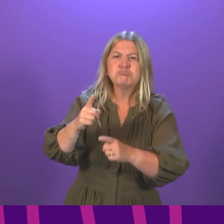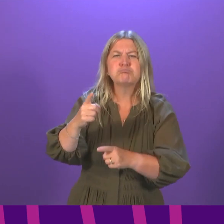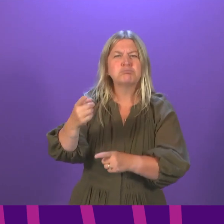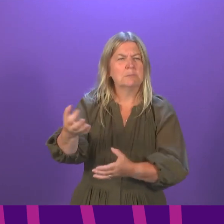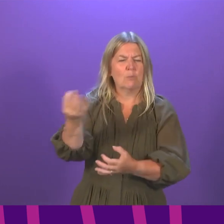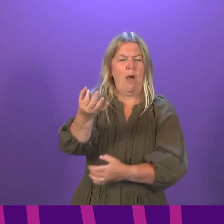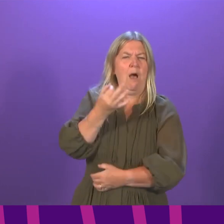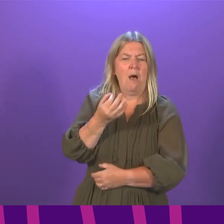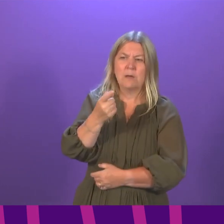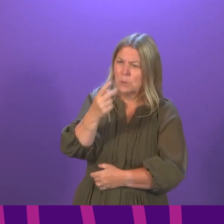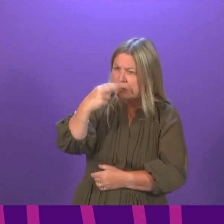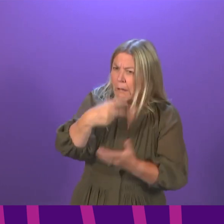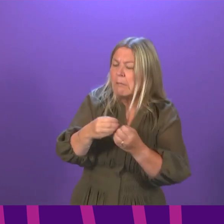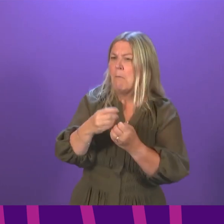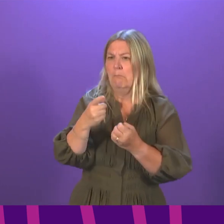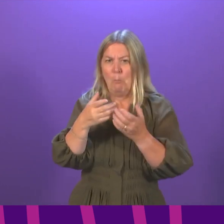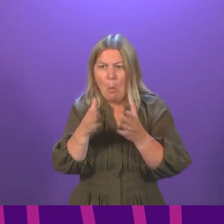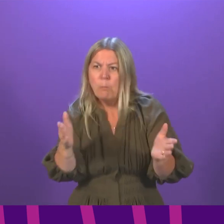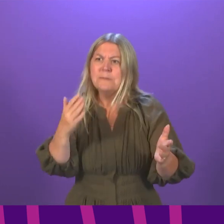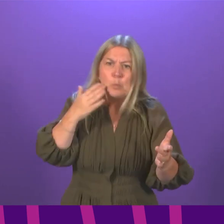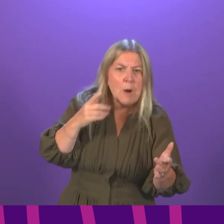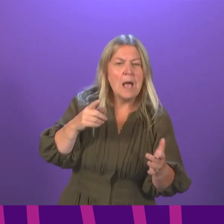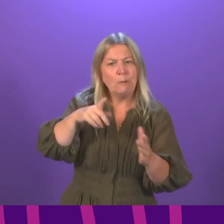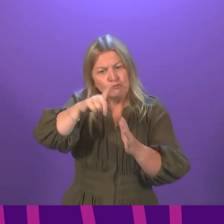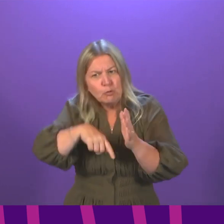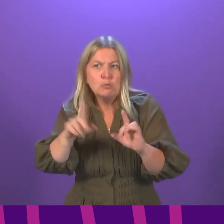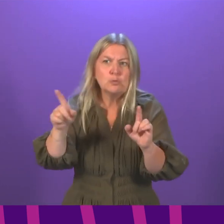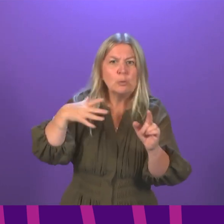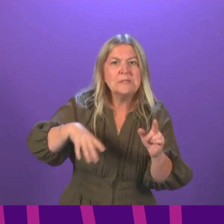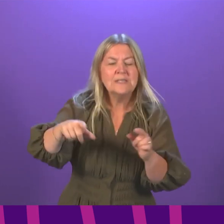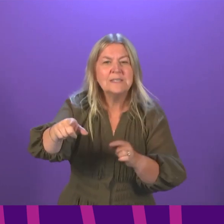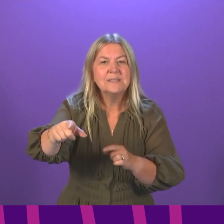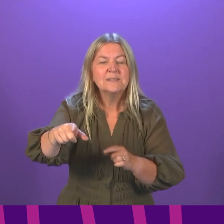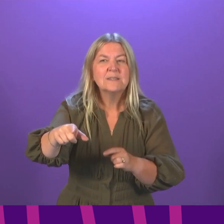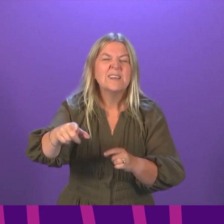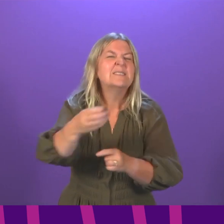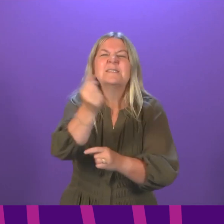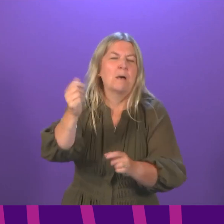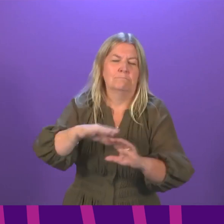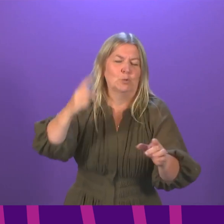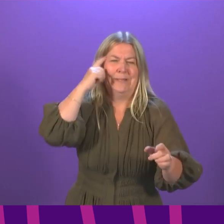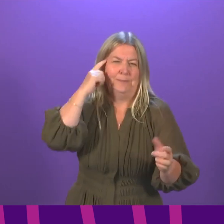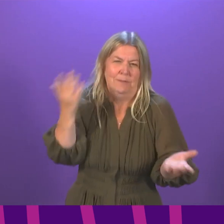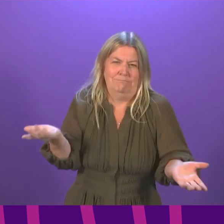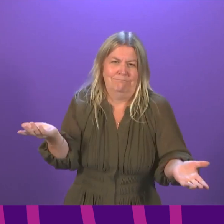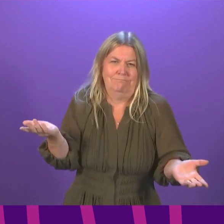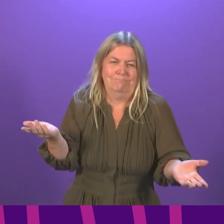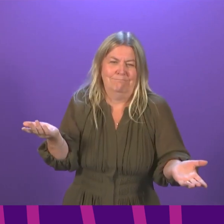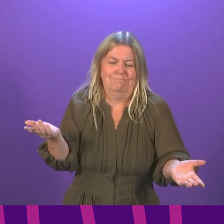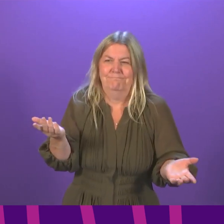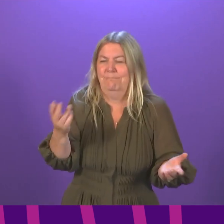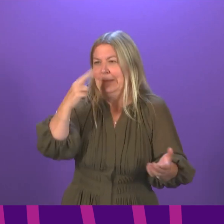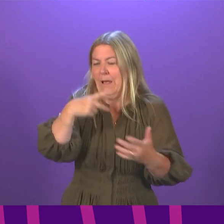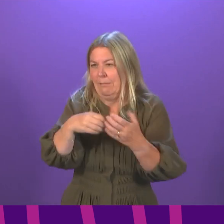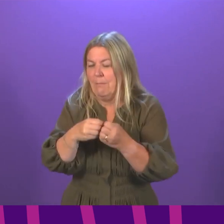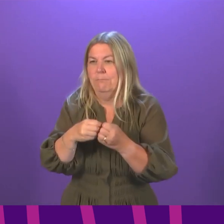as everybody wants to do, and what restrictions might be necessary. Clearly, there are some restrictions that just would make no sense, because even if a nightclub